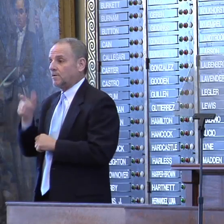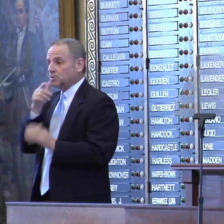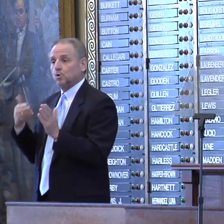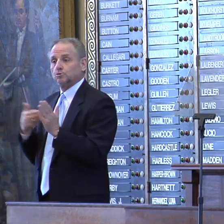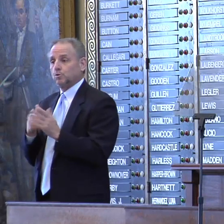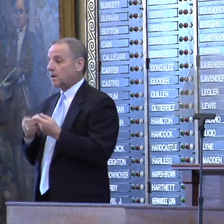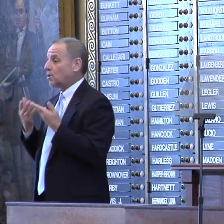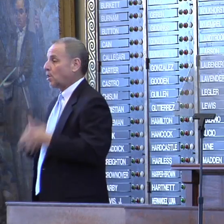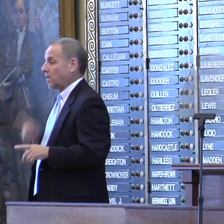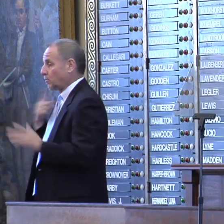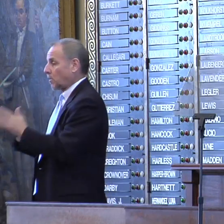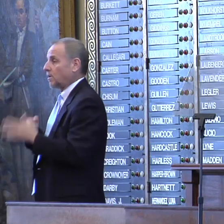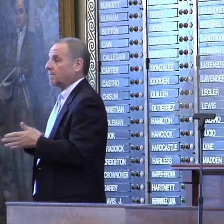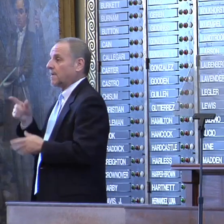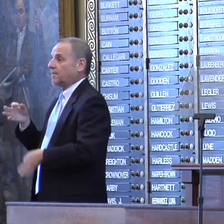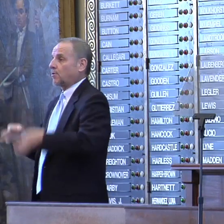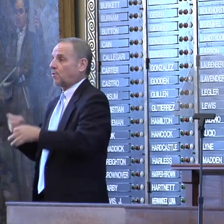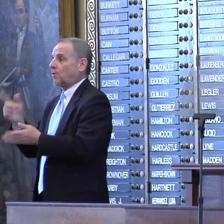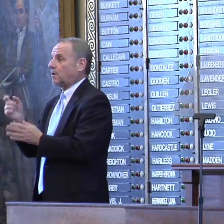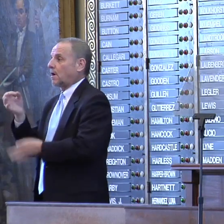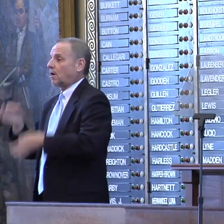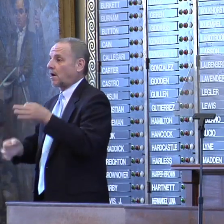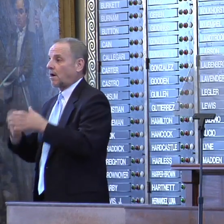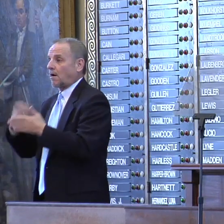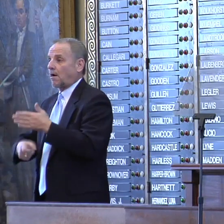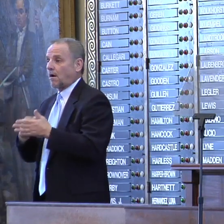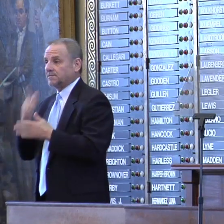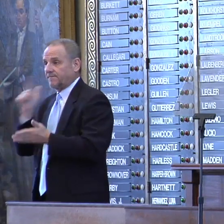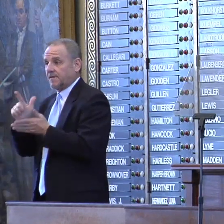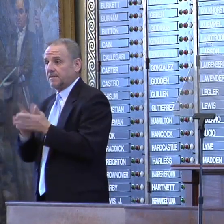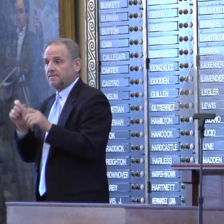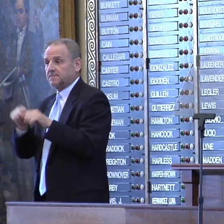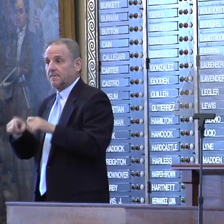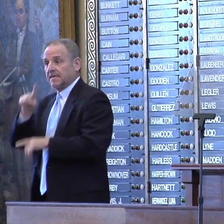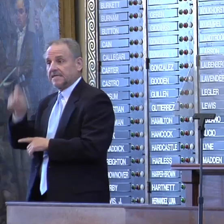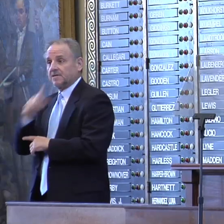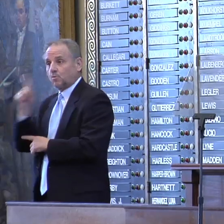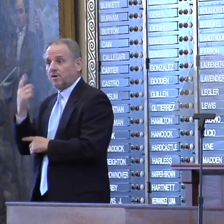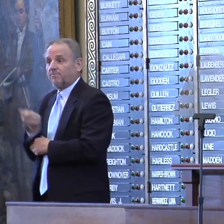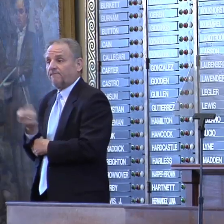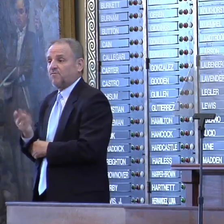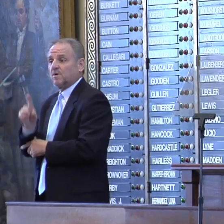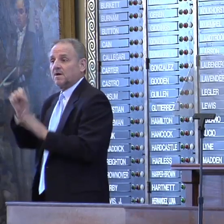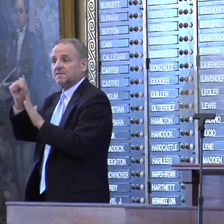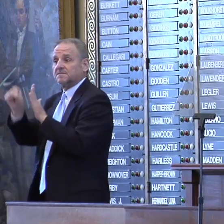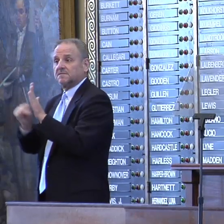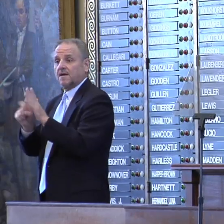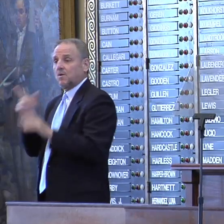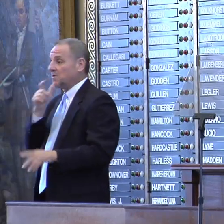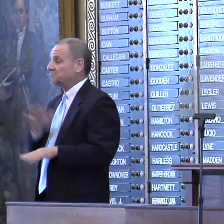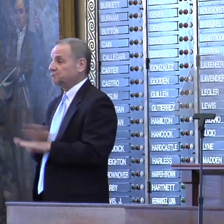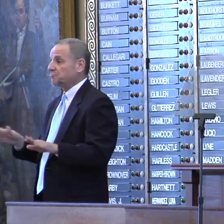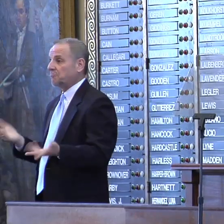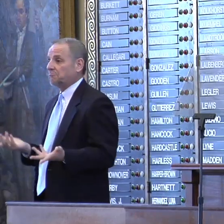and lose are required to pay the court costs and the legal expenses of those they sue. Texas is one of the very few states who